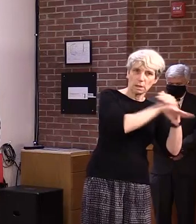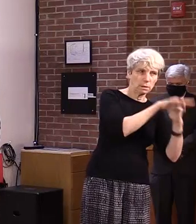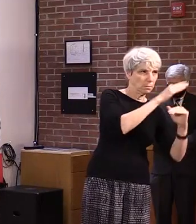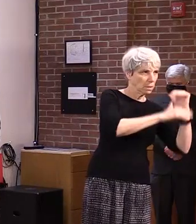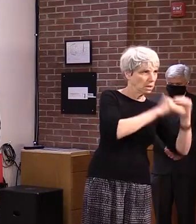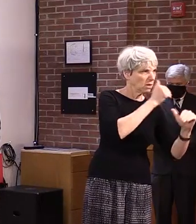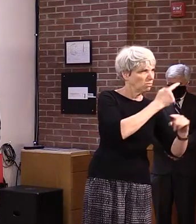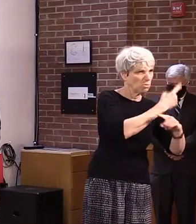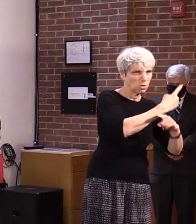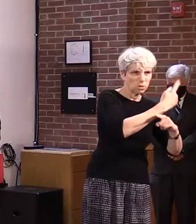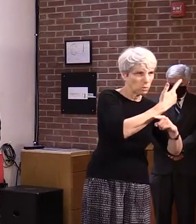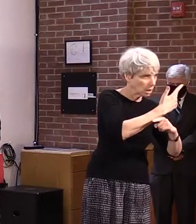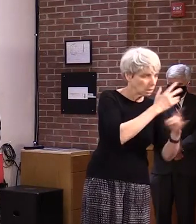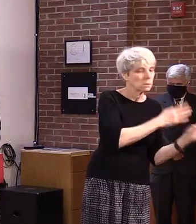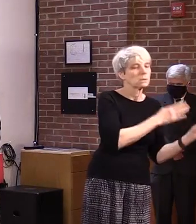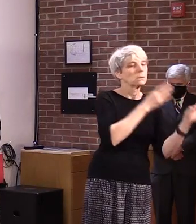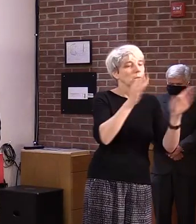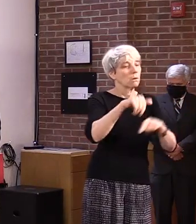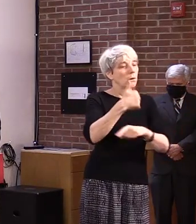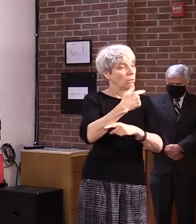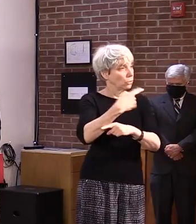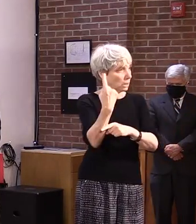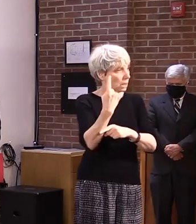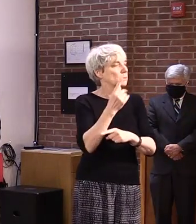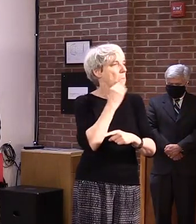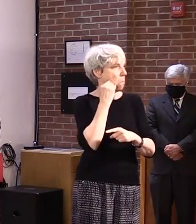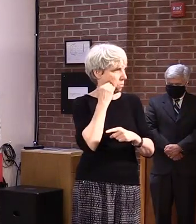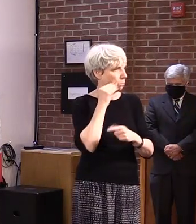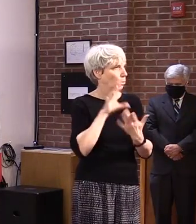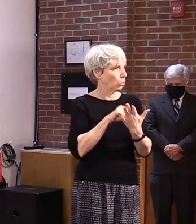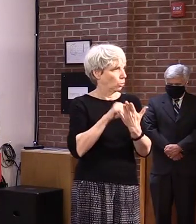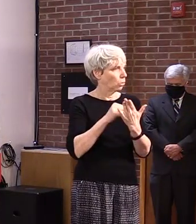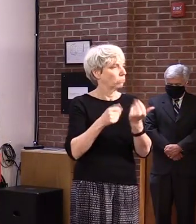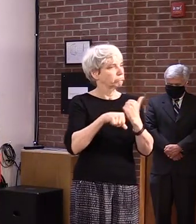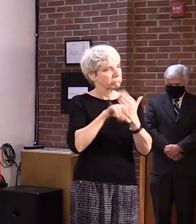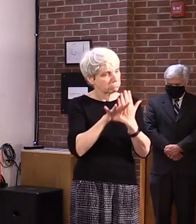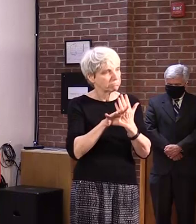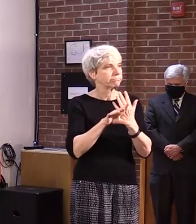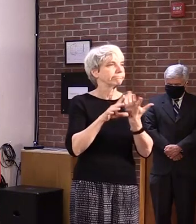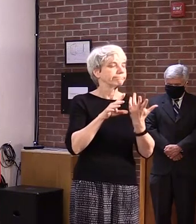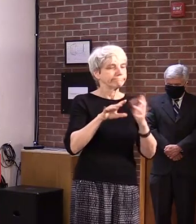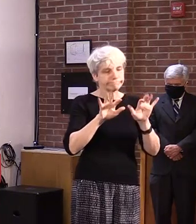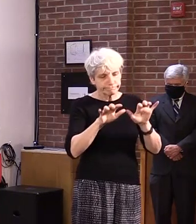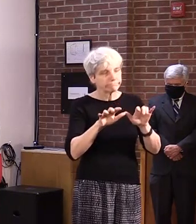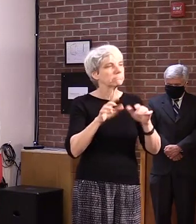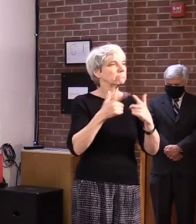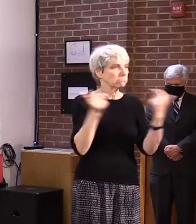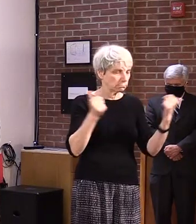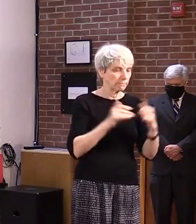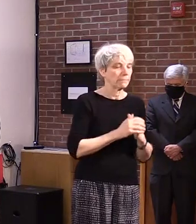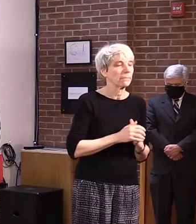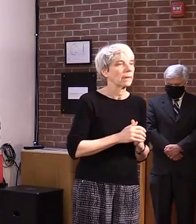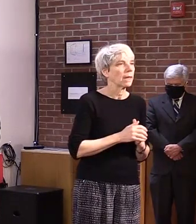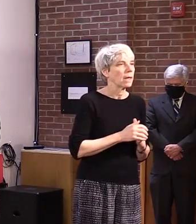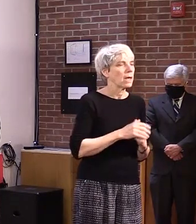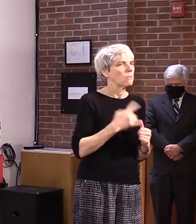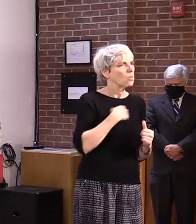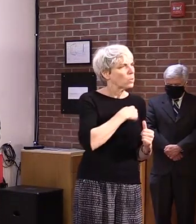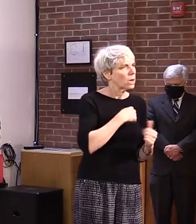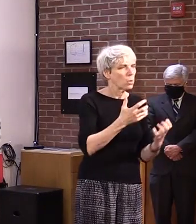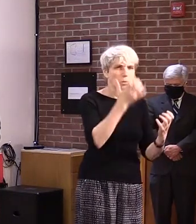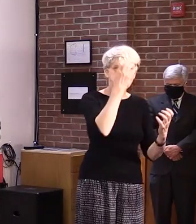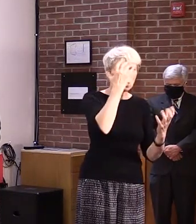remote learning on other days. To better understand how school districts are approaching their reopening planning and creating these learning options,